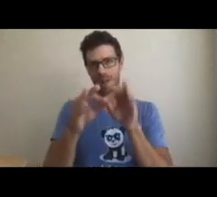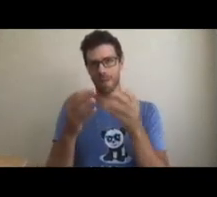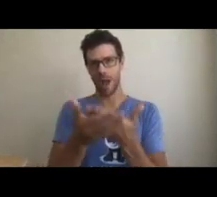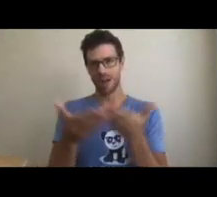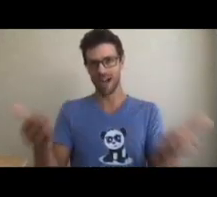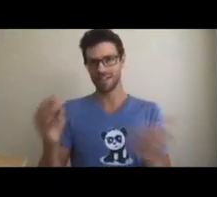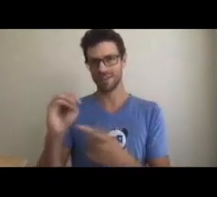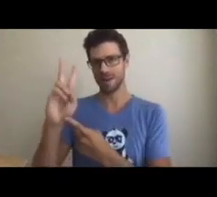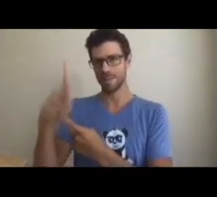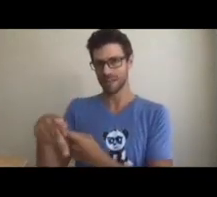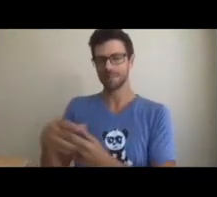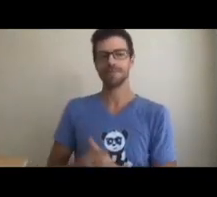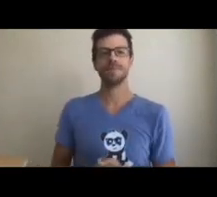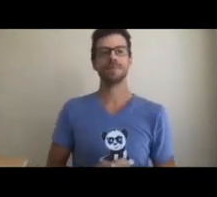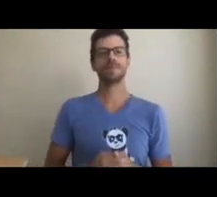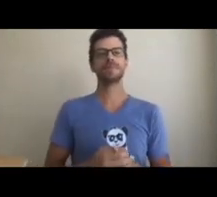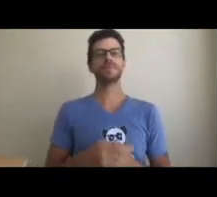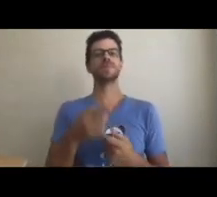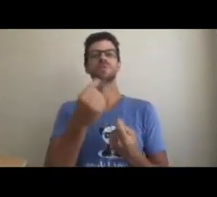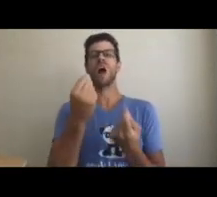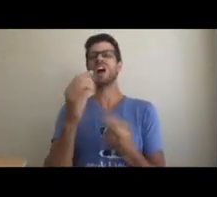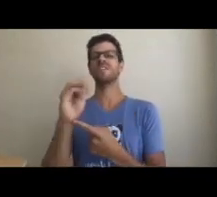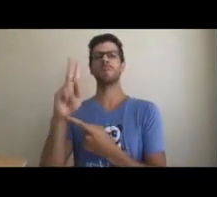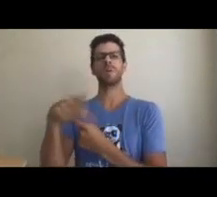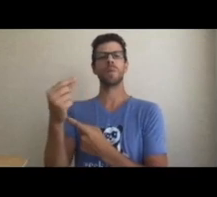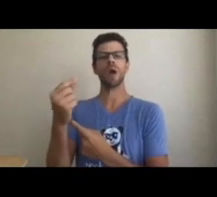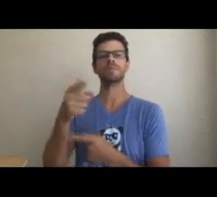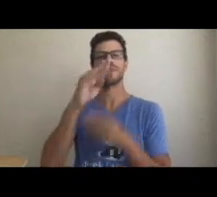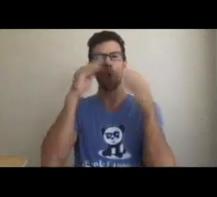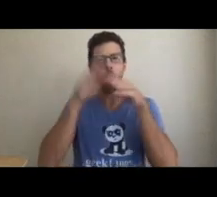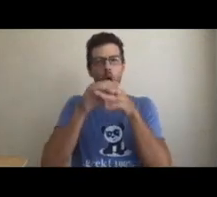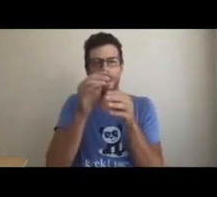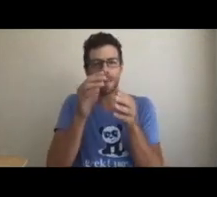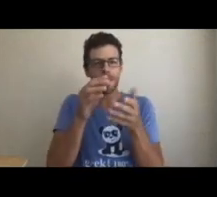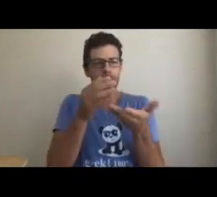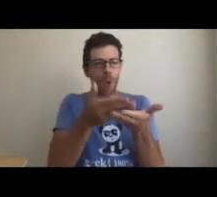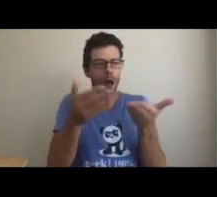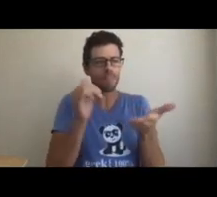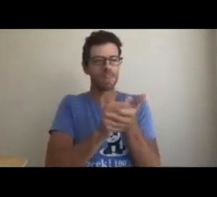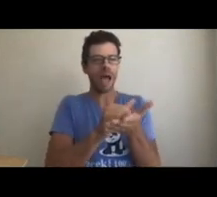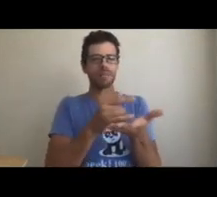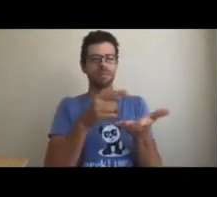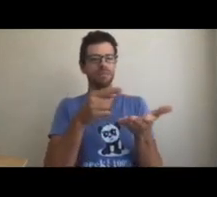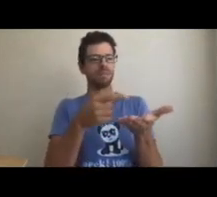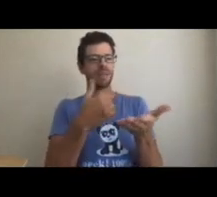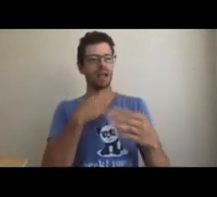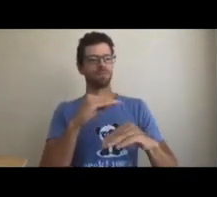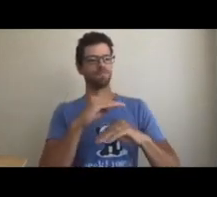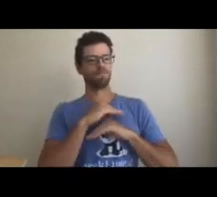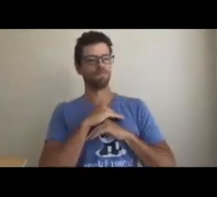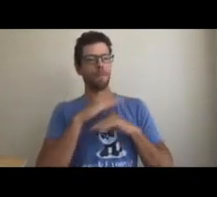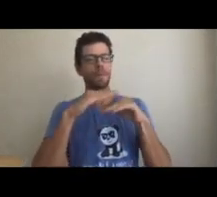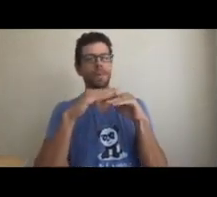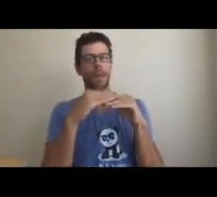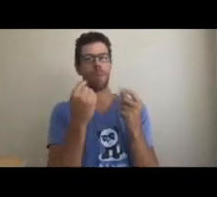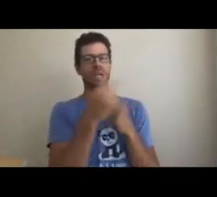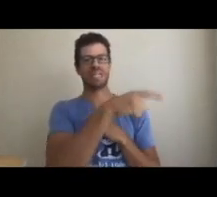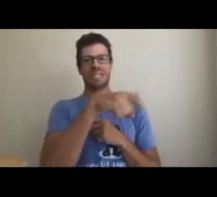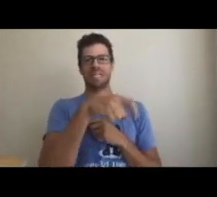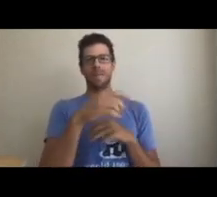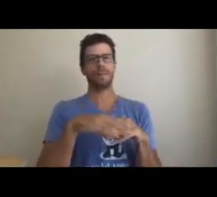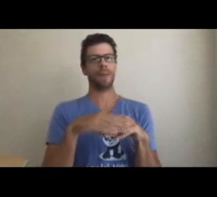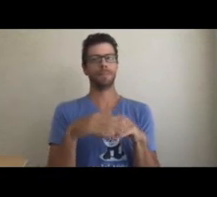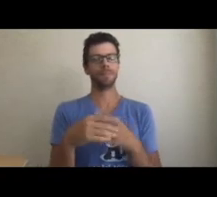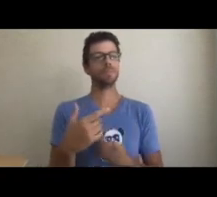the requirements, design, implement, test, monitor, and repeat. You'll see the growth of the product, and there are so many more benefits